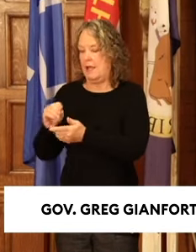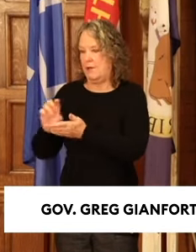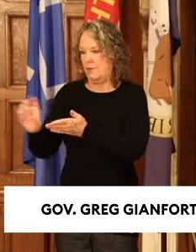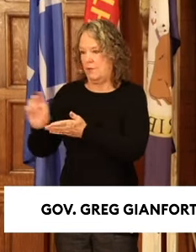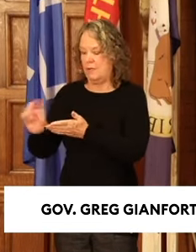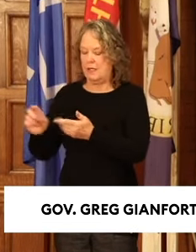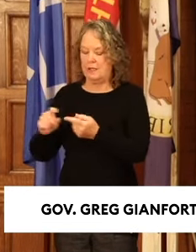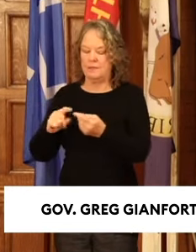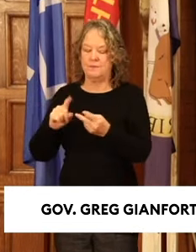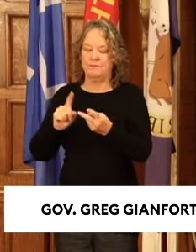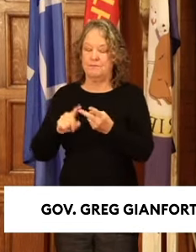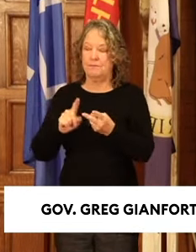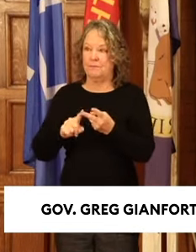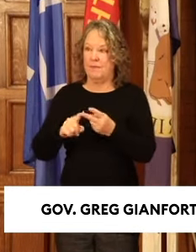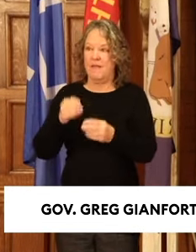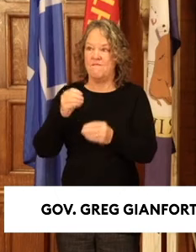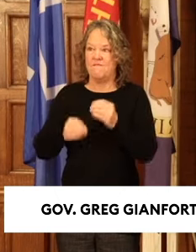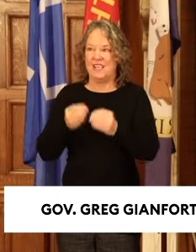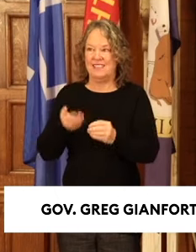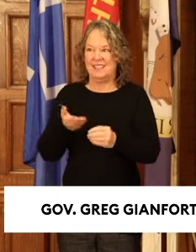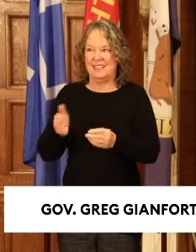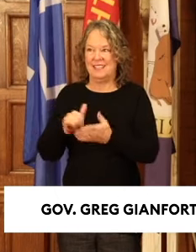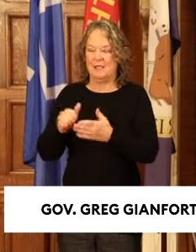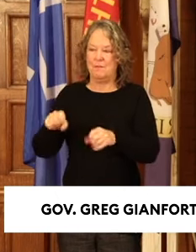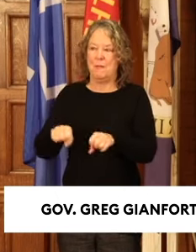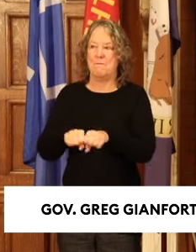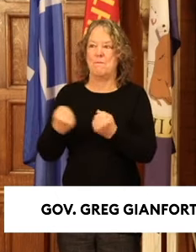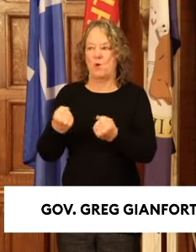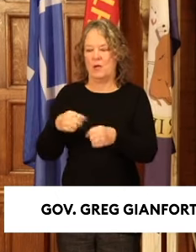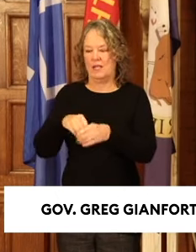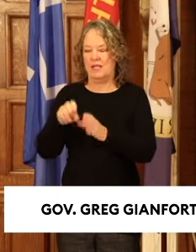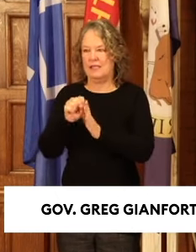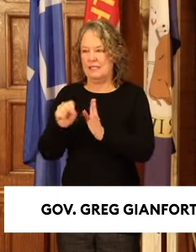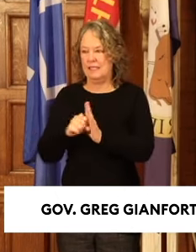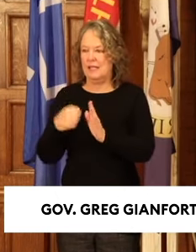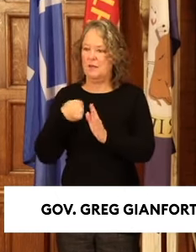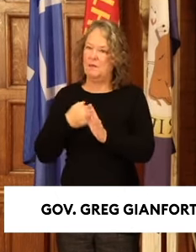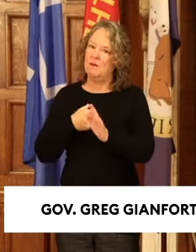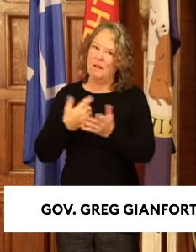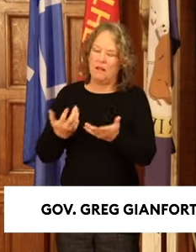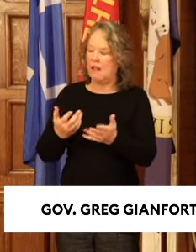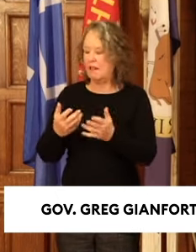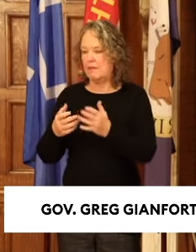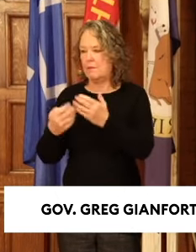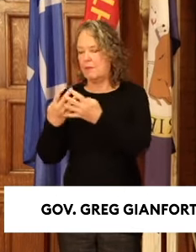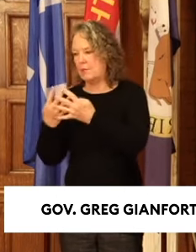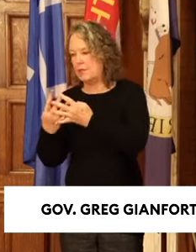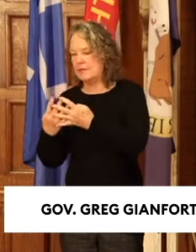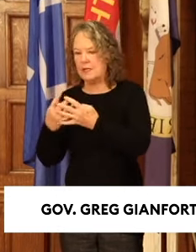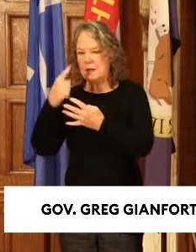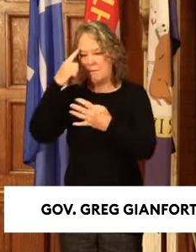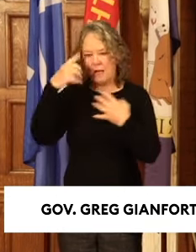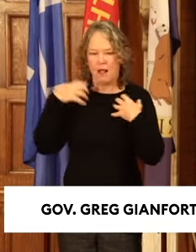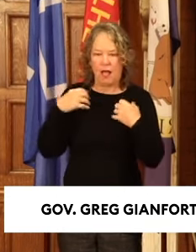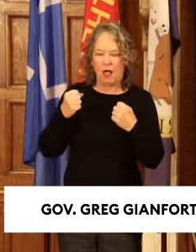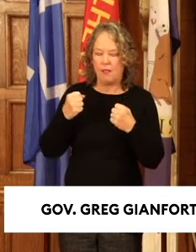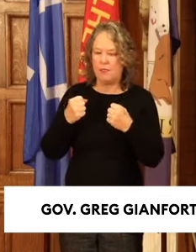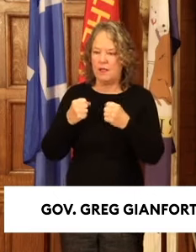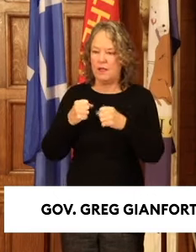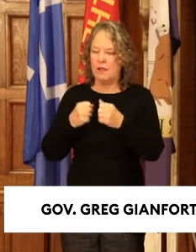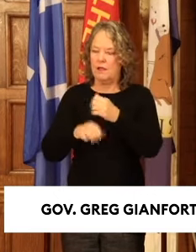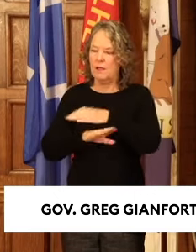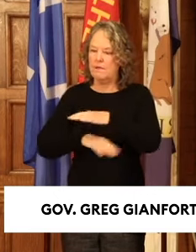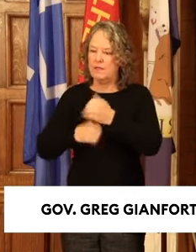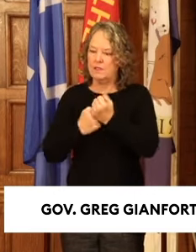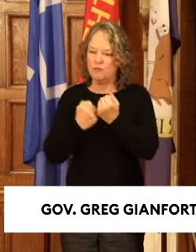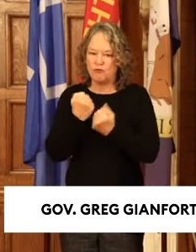Secondly, we've got to fix what's broken in the state. We've been kicking the can down the road at our state prison and mental health, as well as infrastructure and affordable